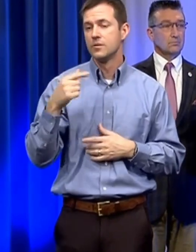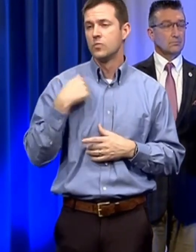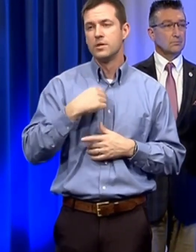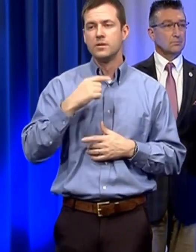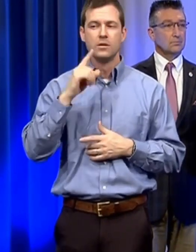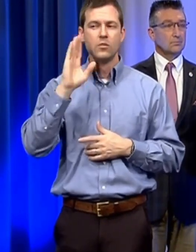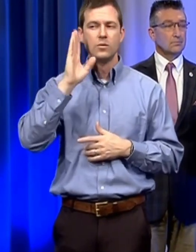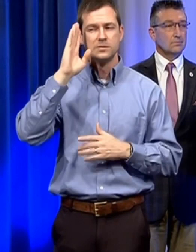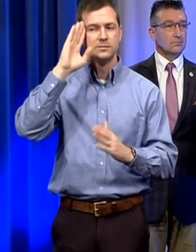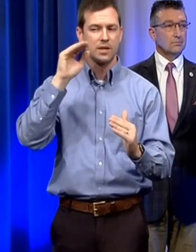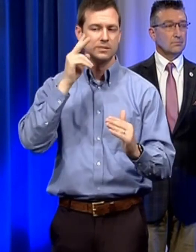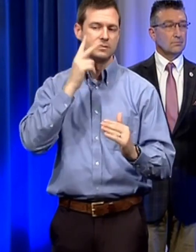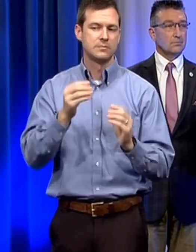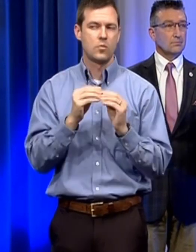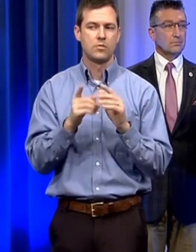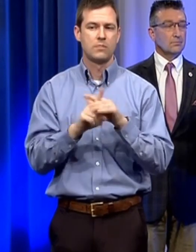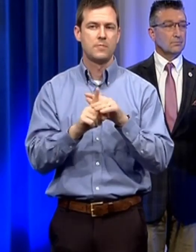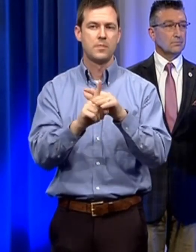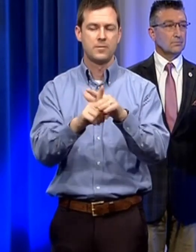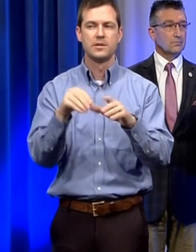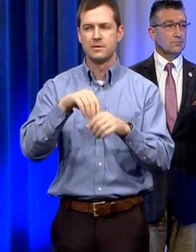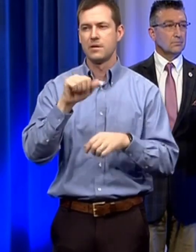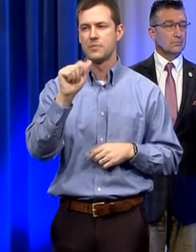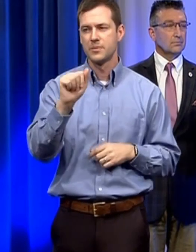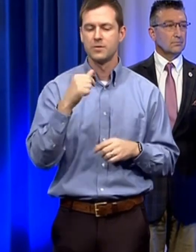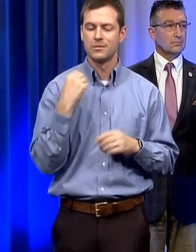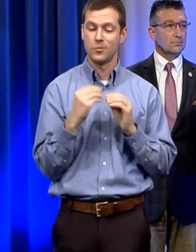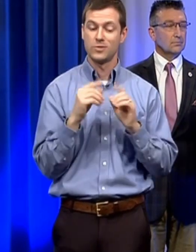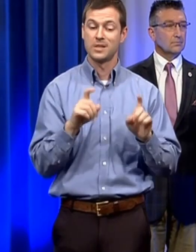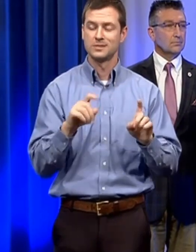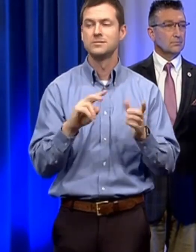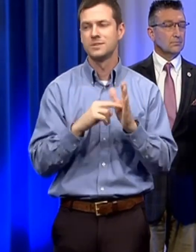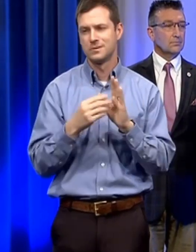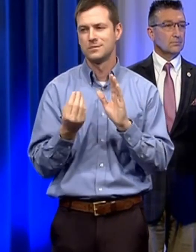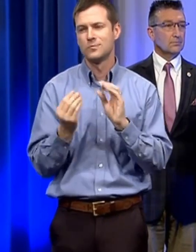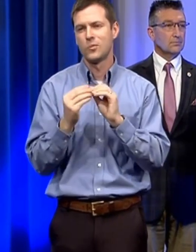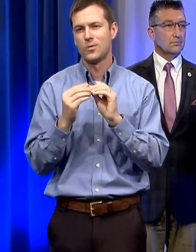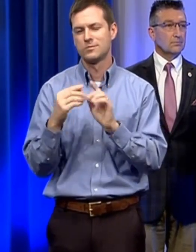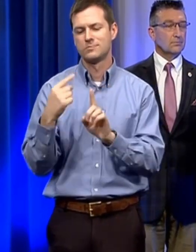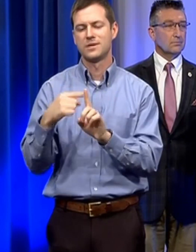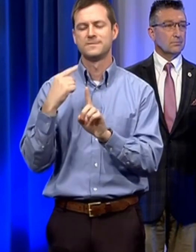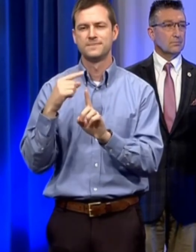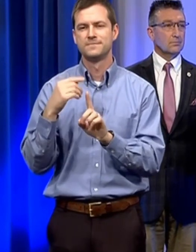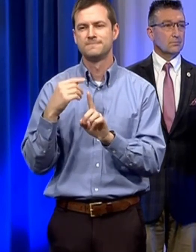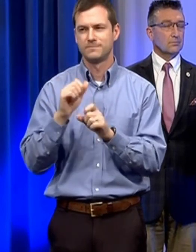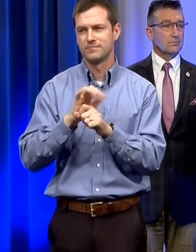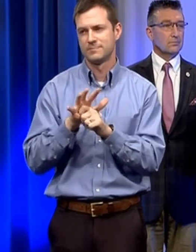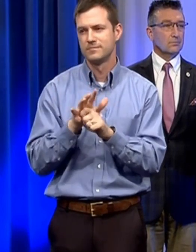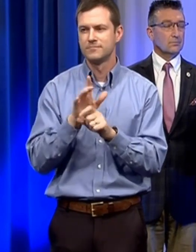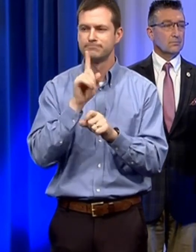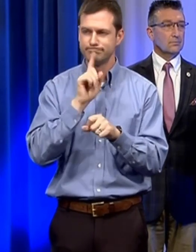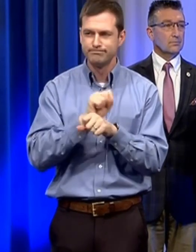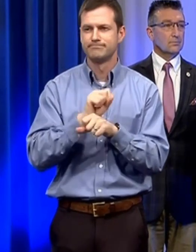um as we continue to ramp up our testing capacity more cases will come in i would hope that a month from now we'll be seeing less cases